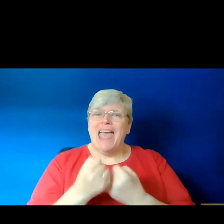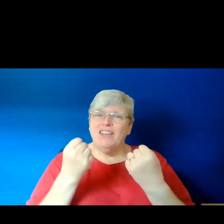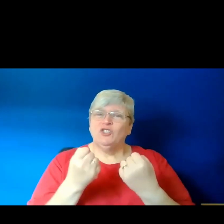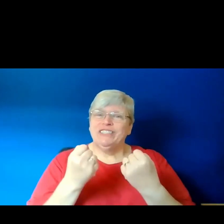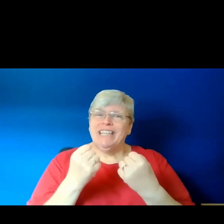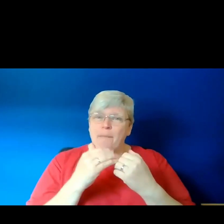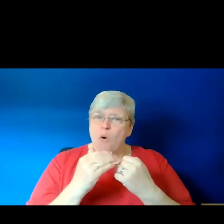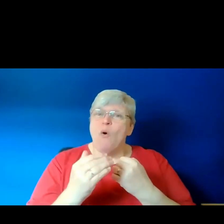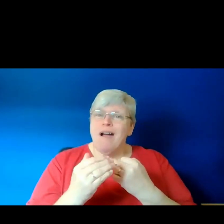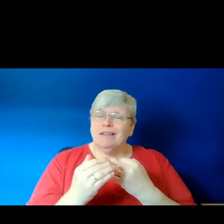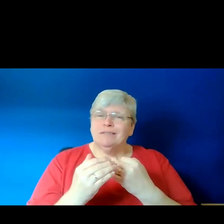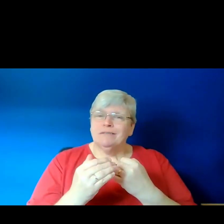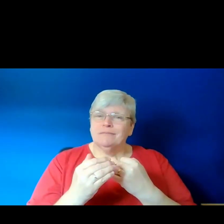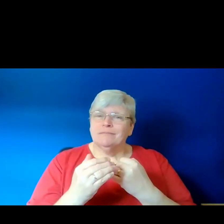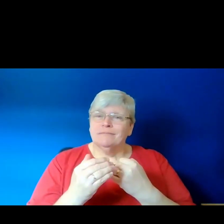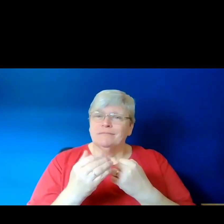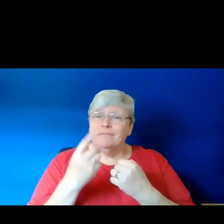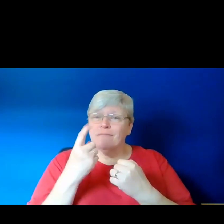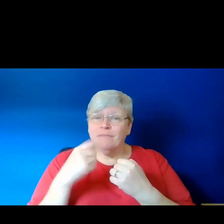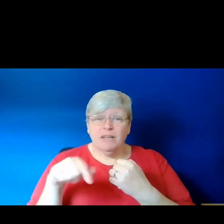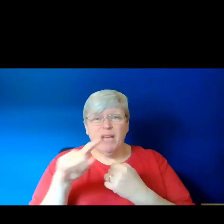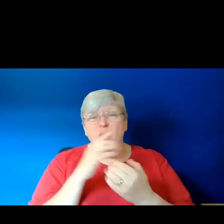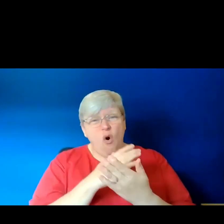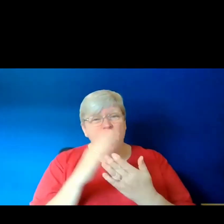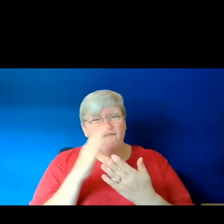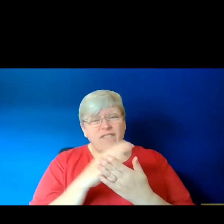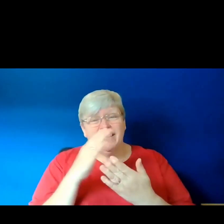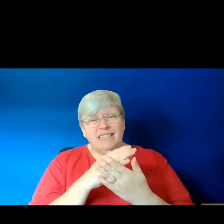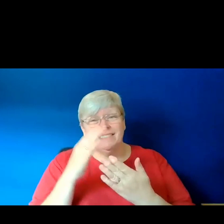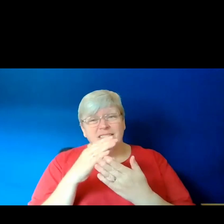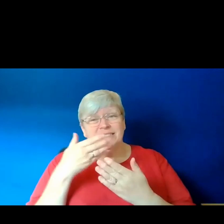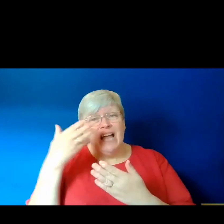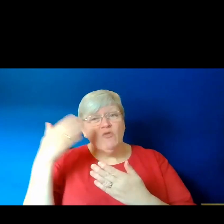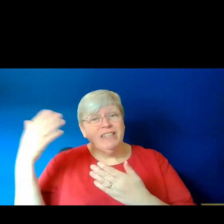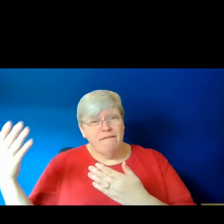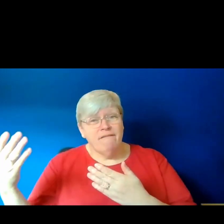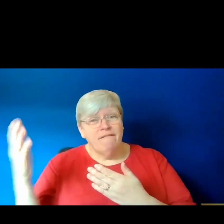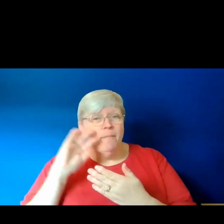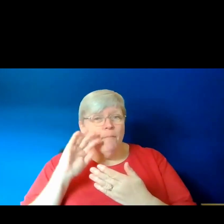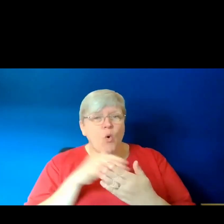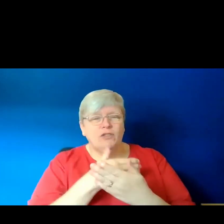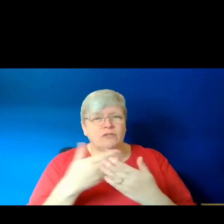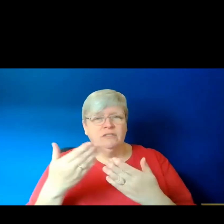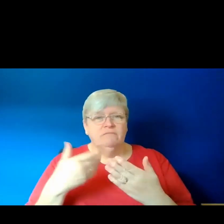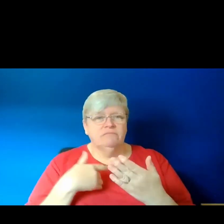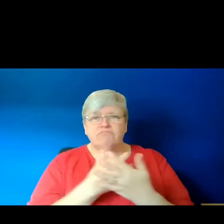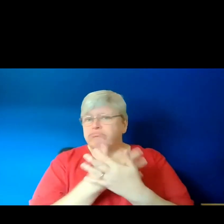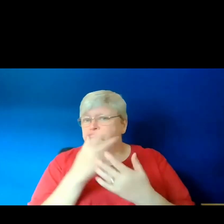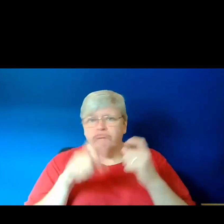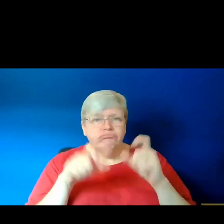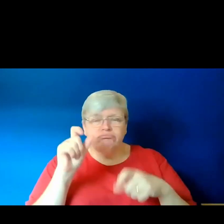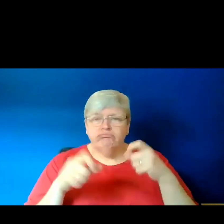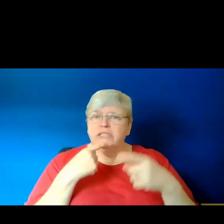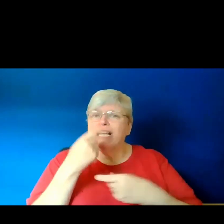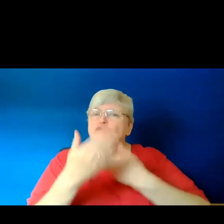and this might feel particularly obvious with say narrative poetry which might feature several people or